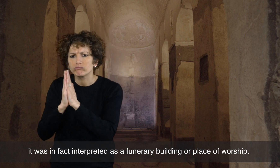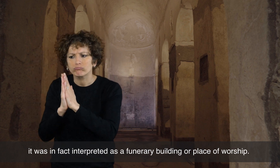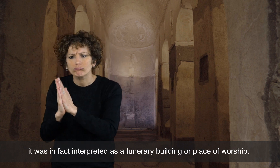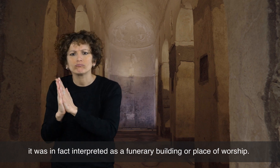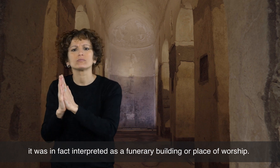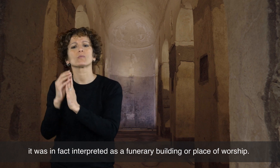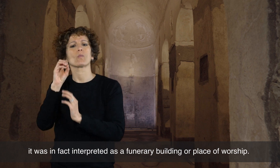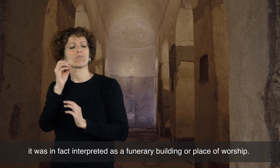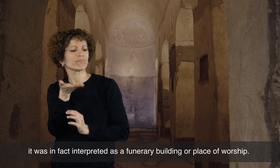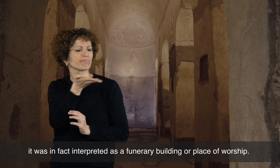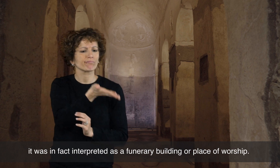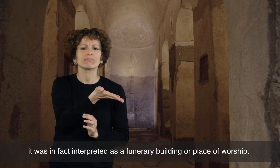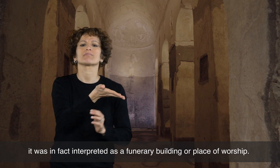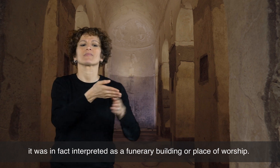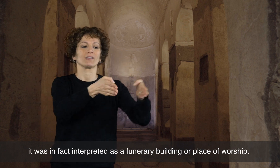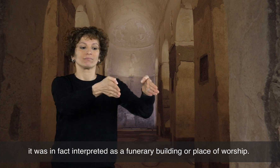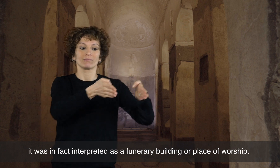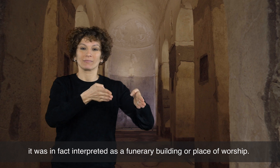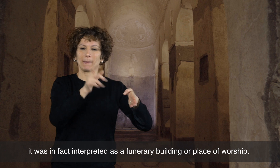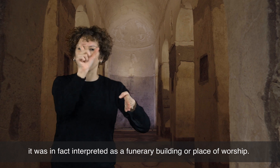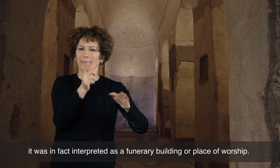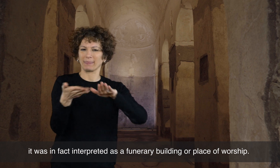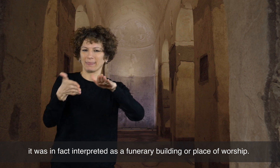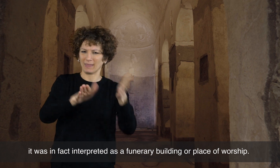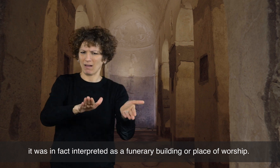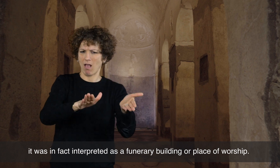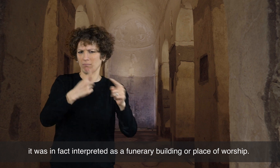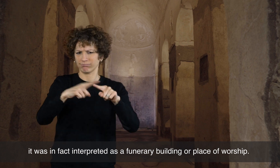interpreted as a funerary building or place of worship.